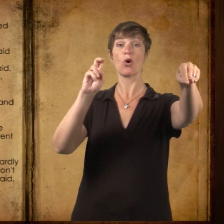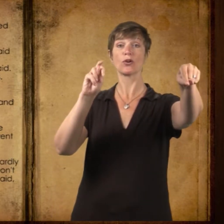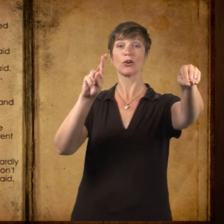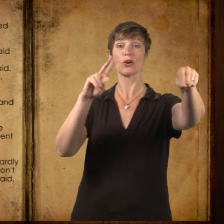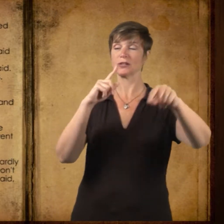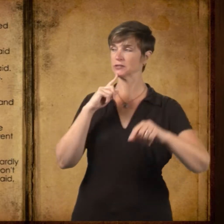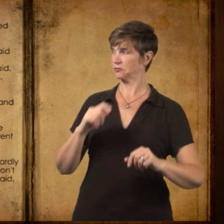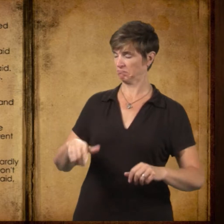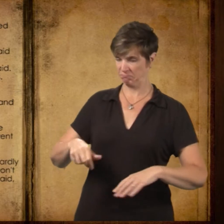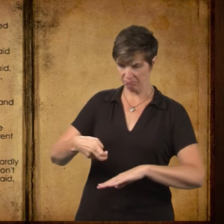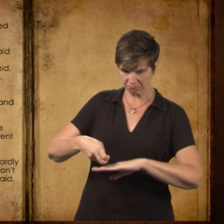Warner!